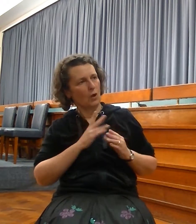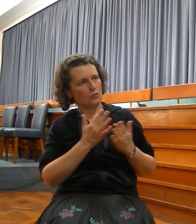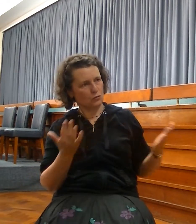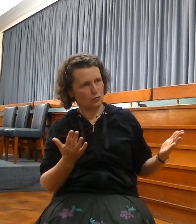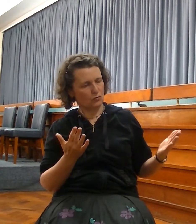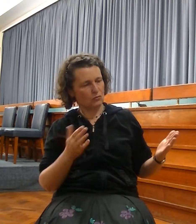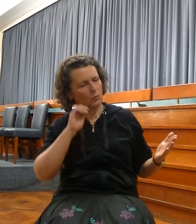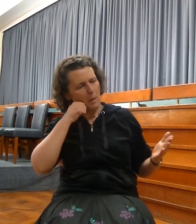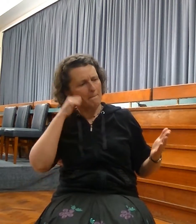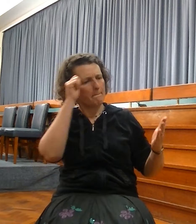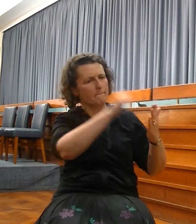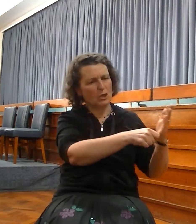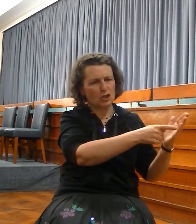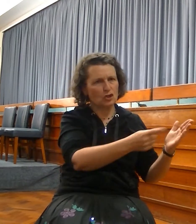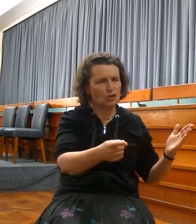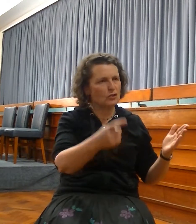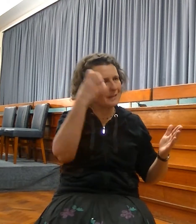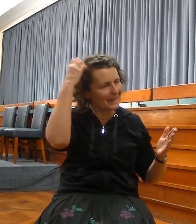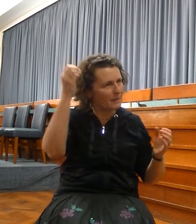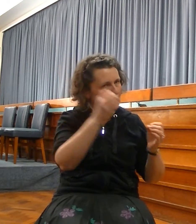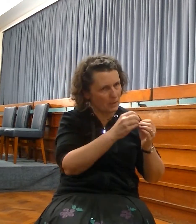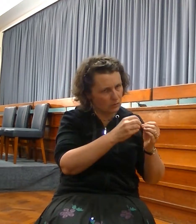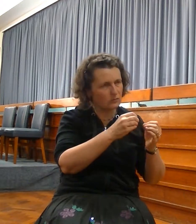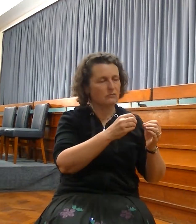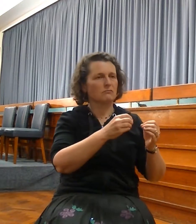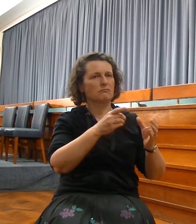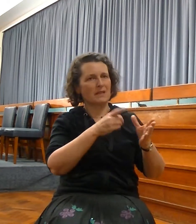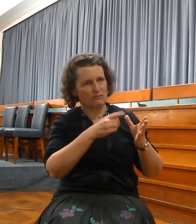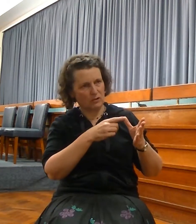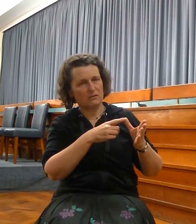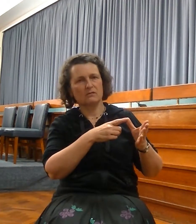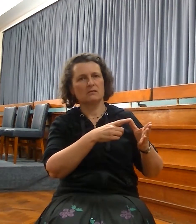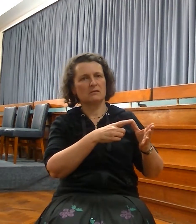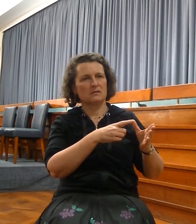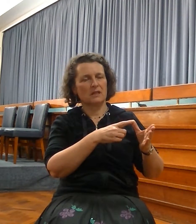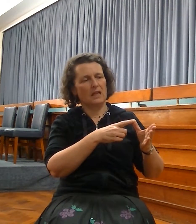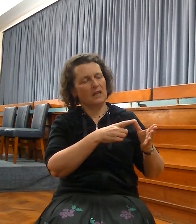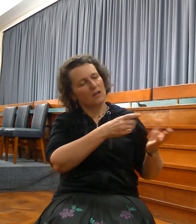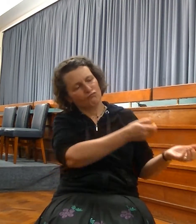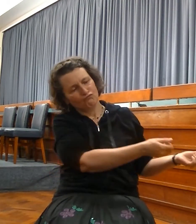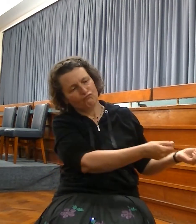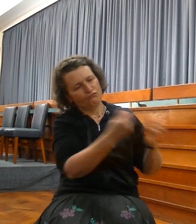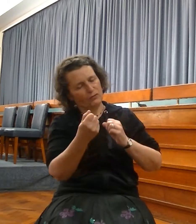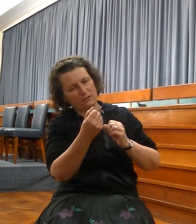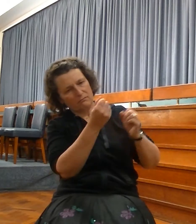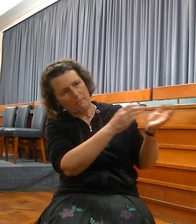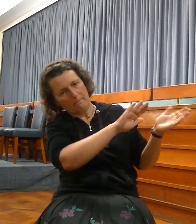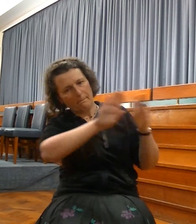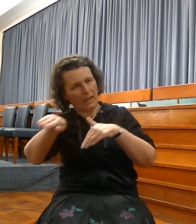land, as I have punished the king of Assyria. And I will bring Israel again to his habitation, and he shall